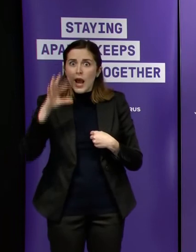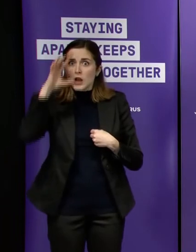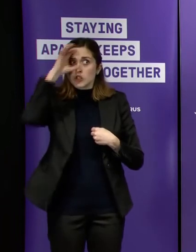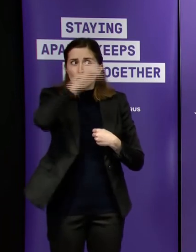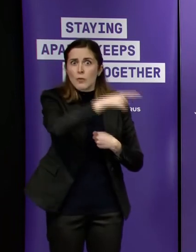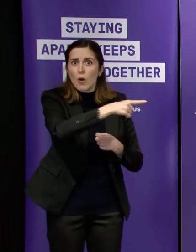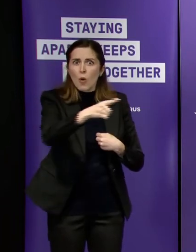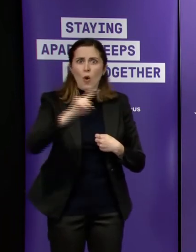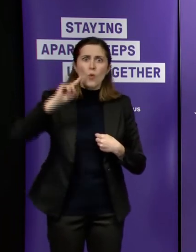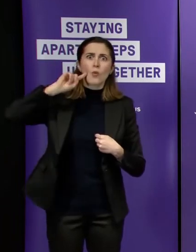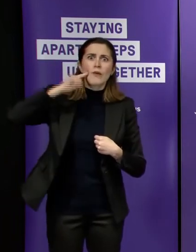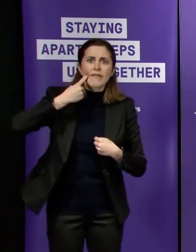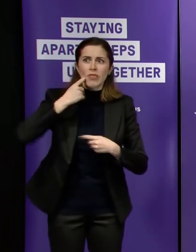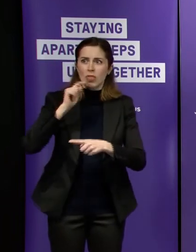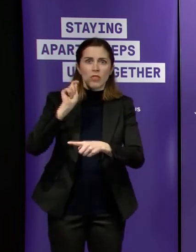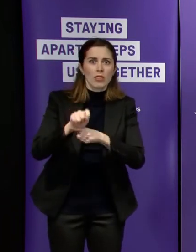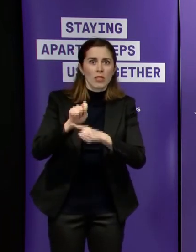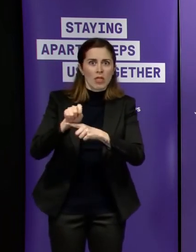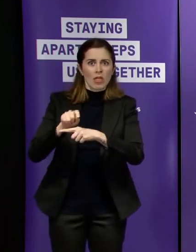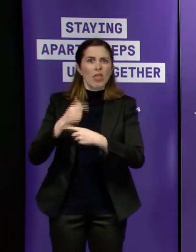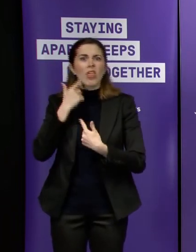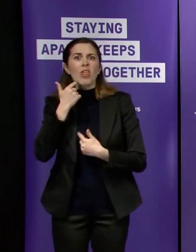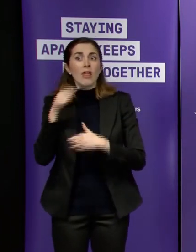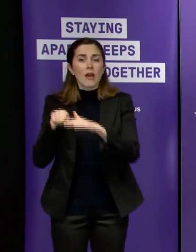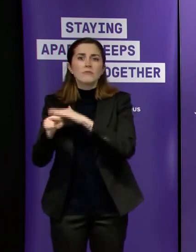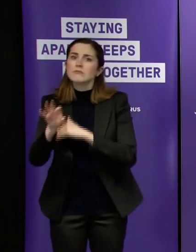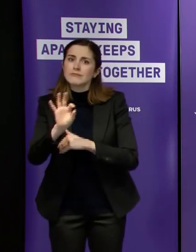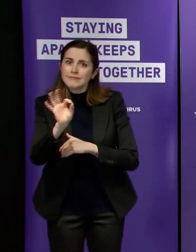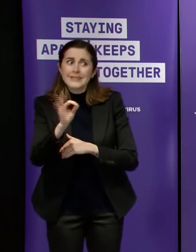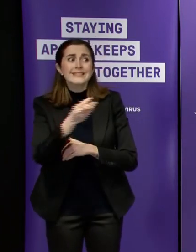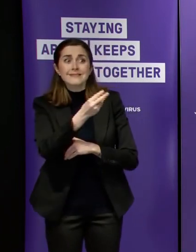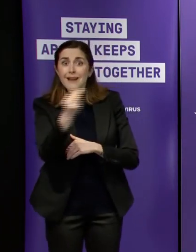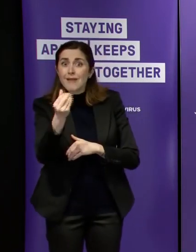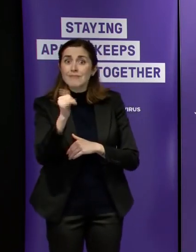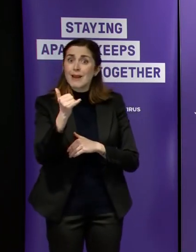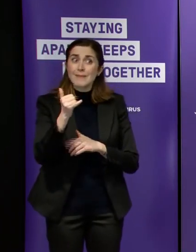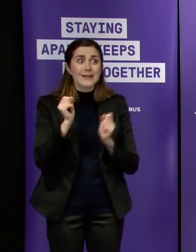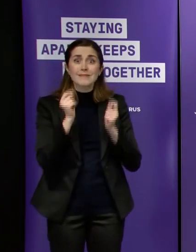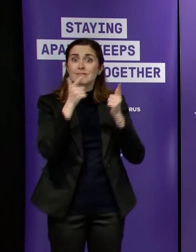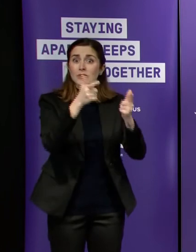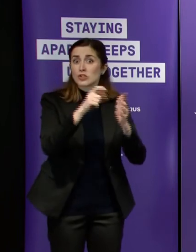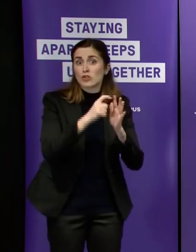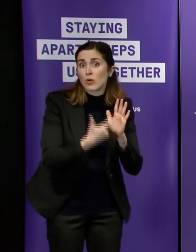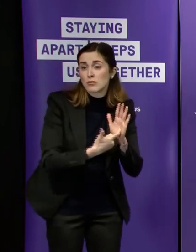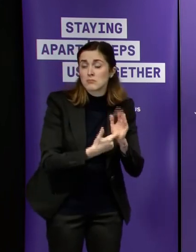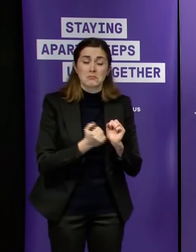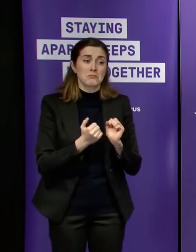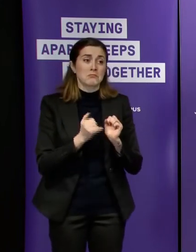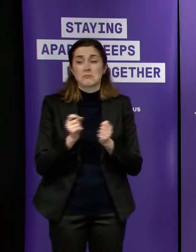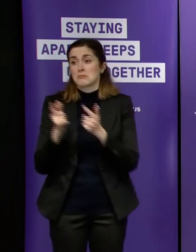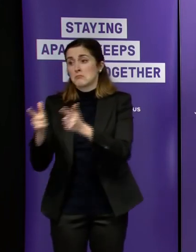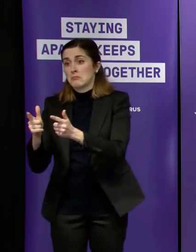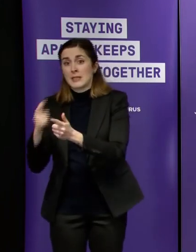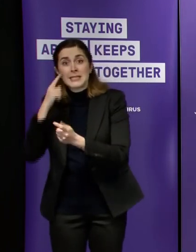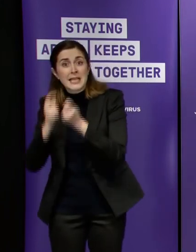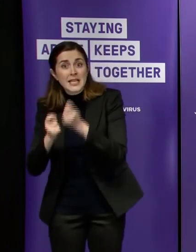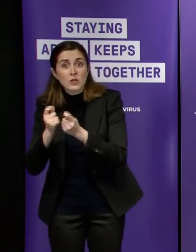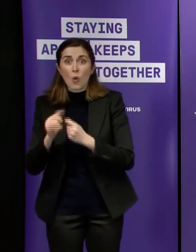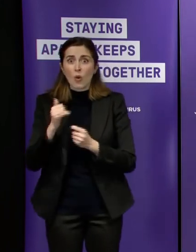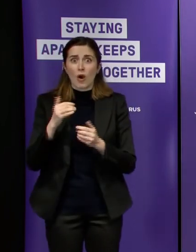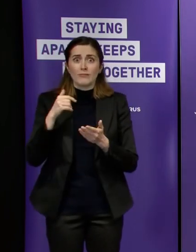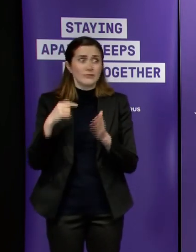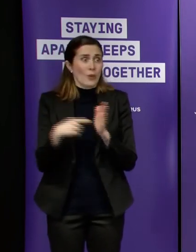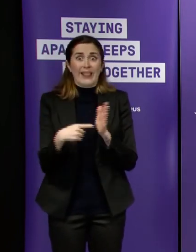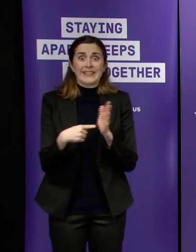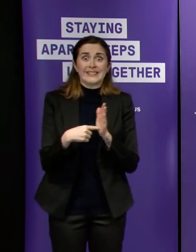they were all doing the wrong thing there was as i said at the time it could be you might choose not to answer the door you